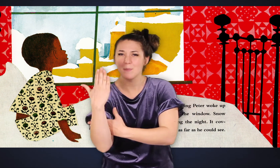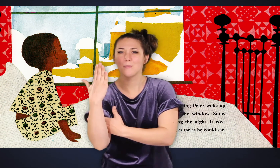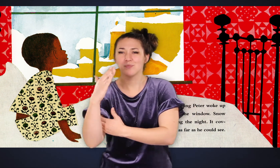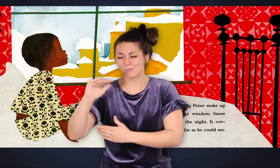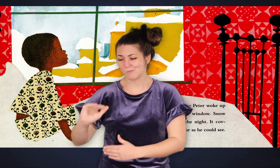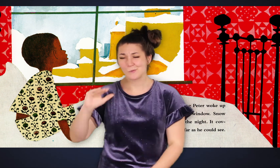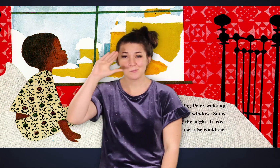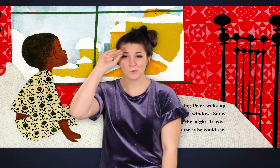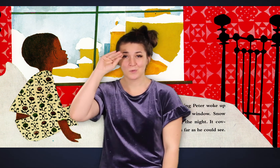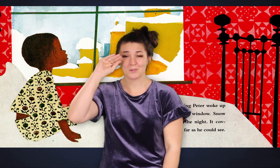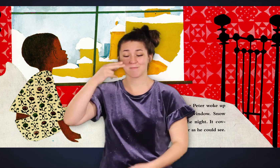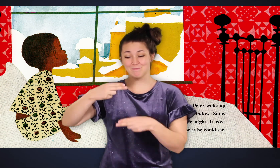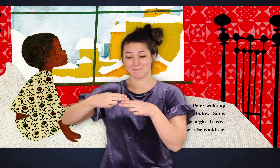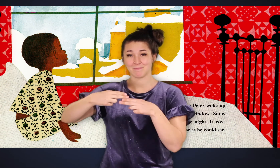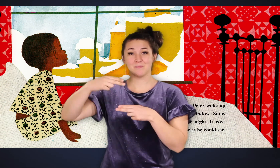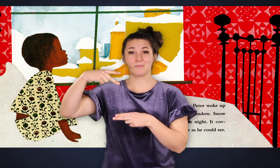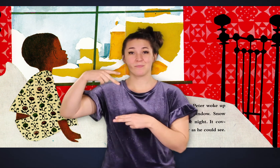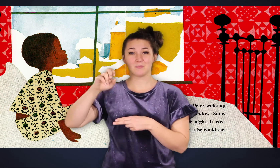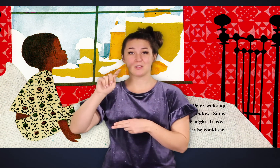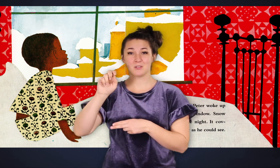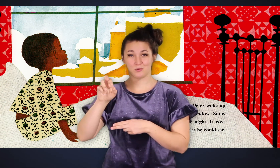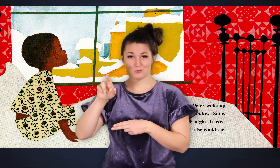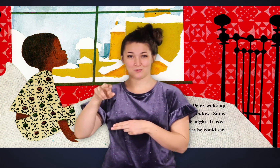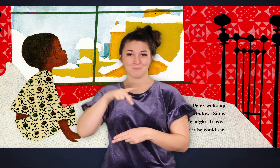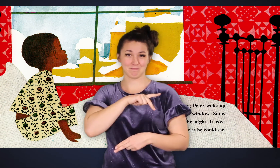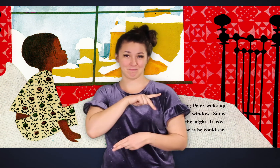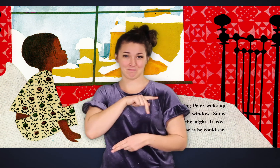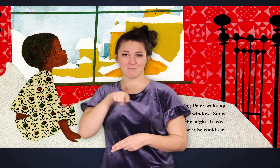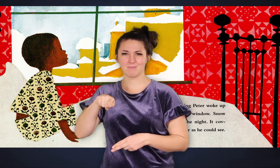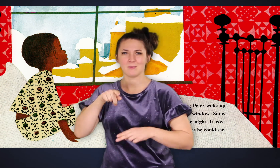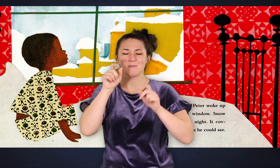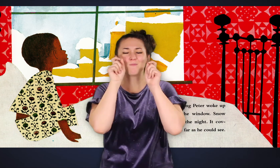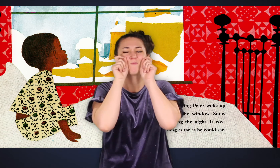One winter morning, Peter woke up and looked out the window.